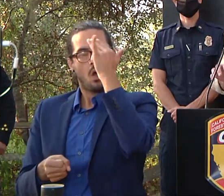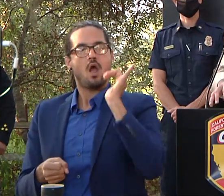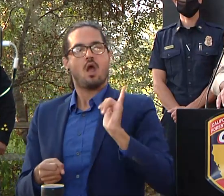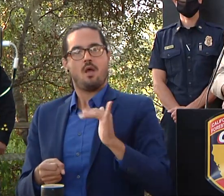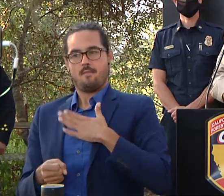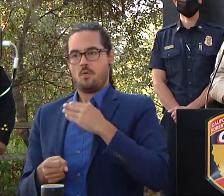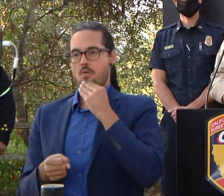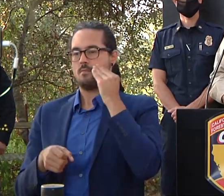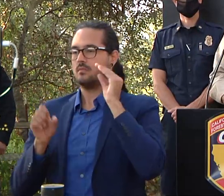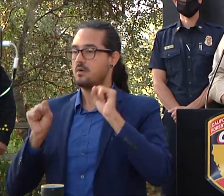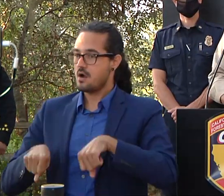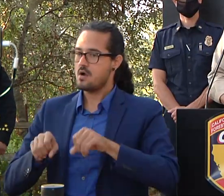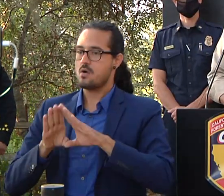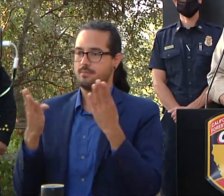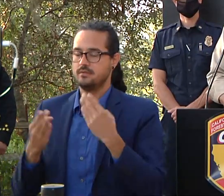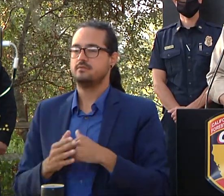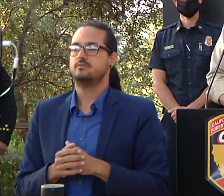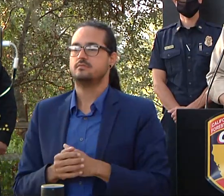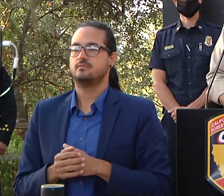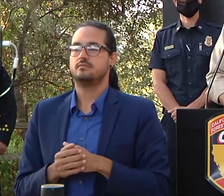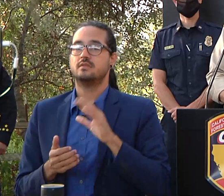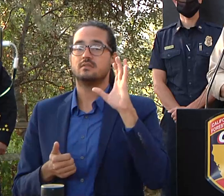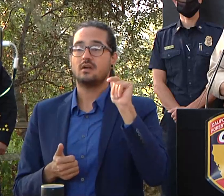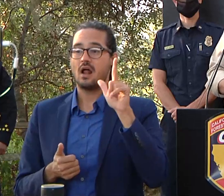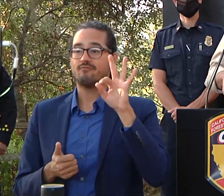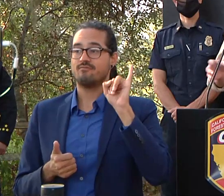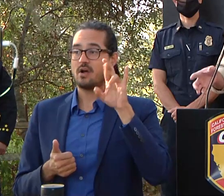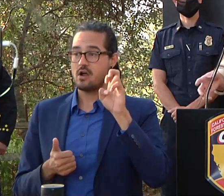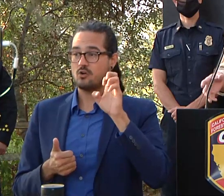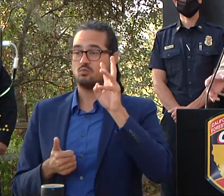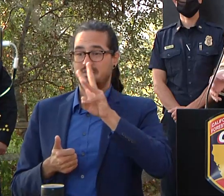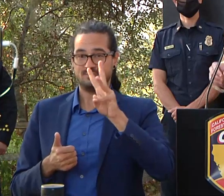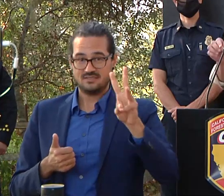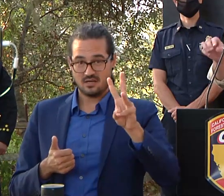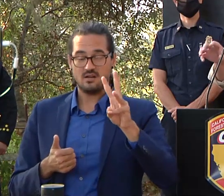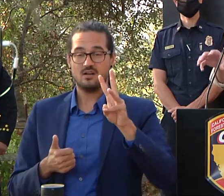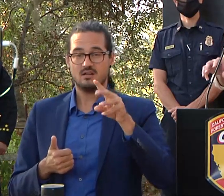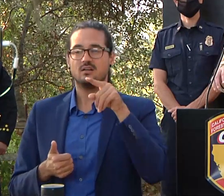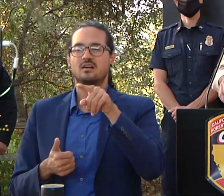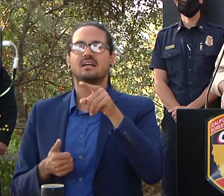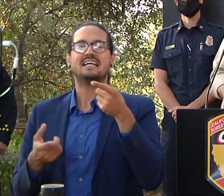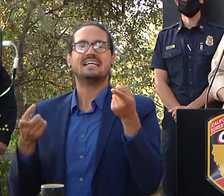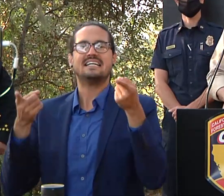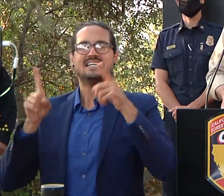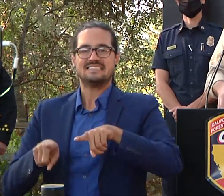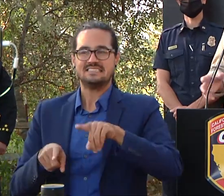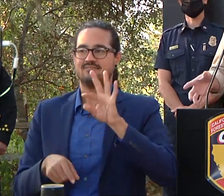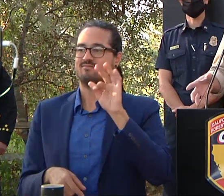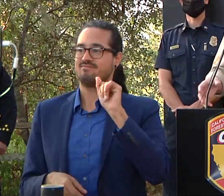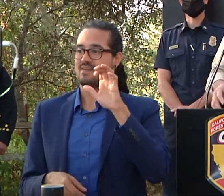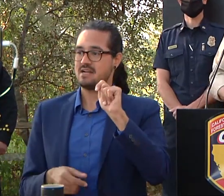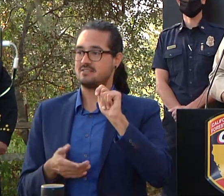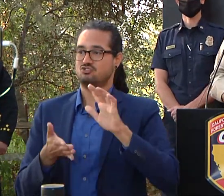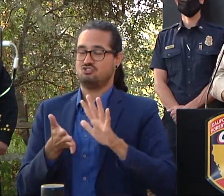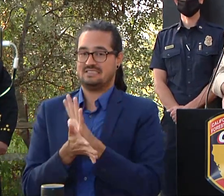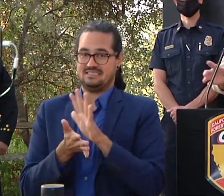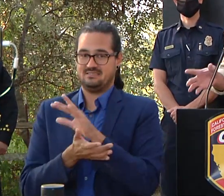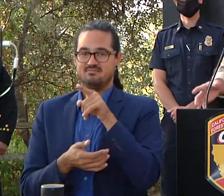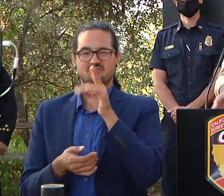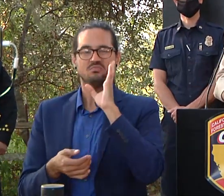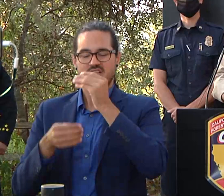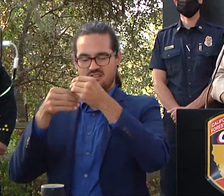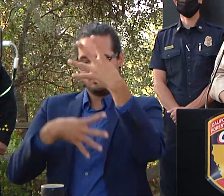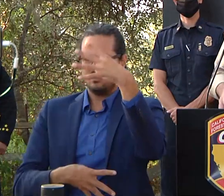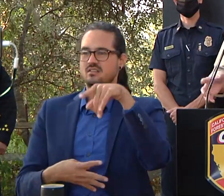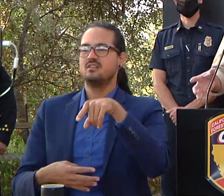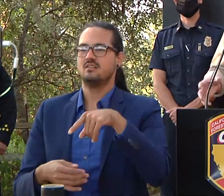fact sheet for this incident as well as our facebook page you'll see a map and go to your zone if it's green and that means it's repopulated you can